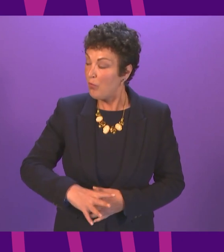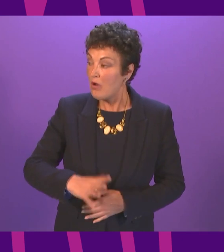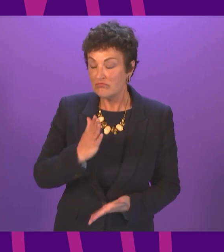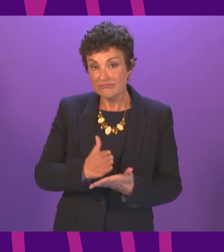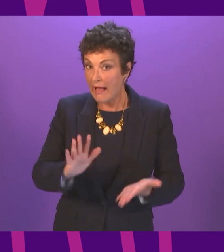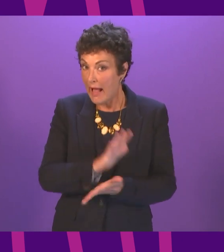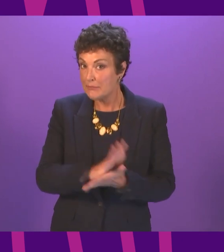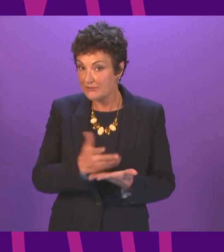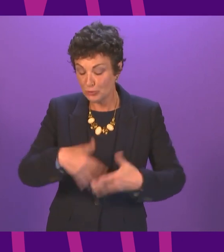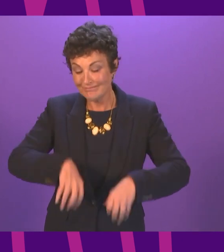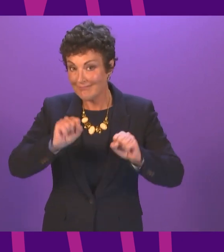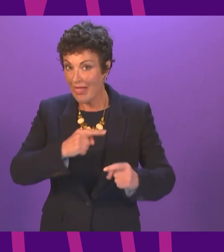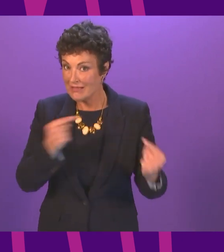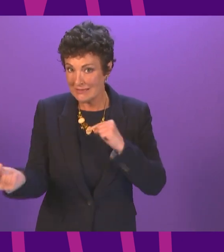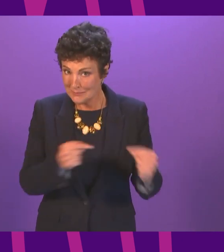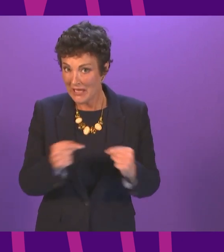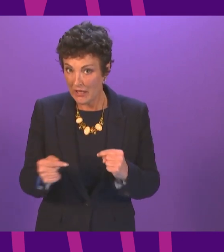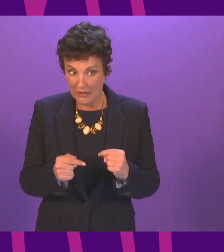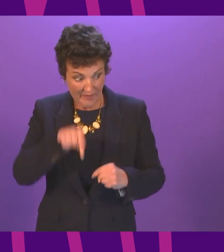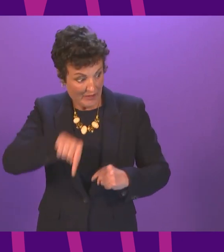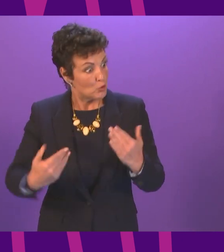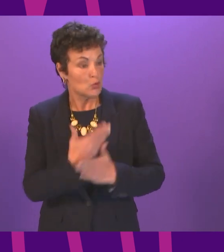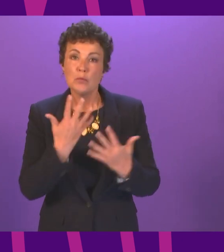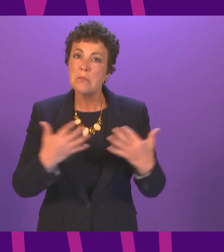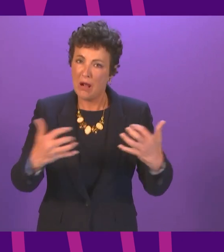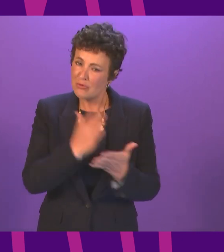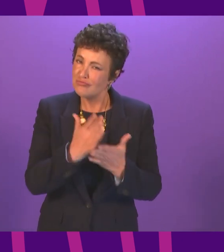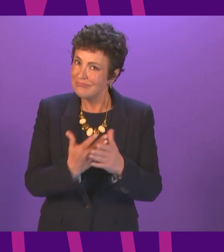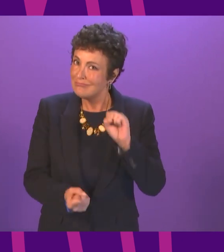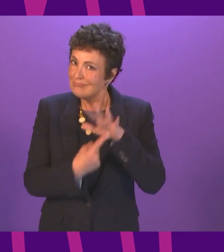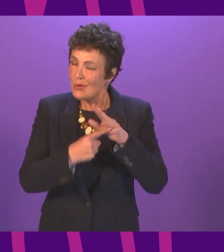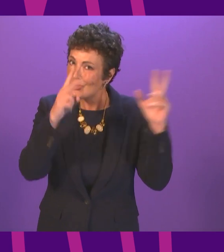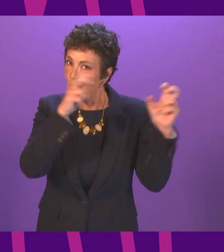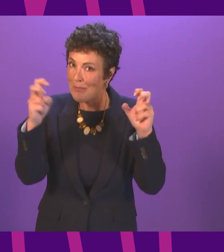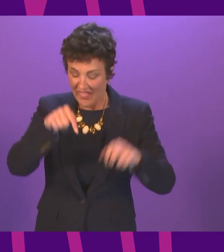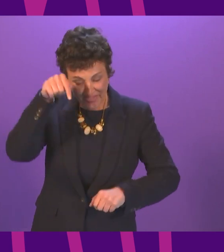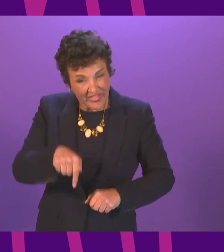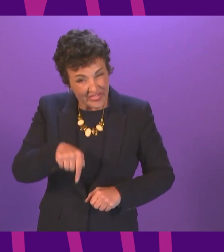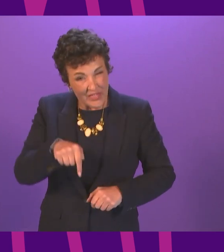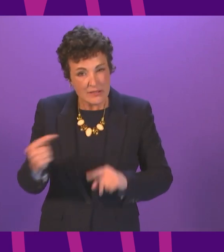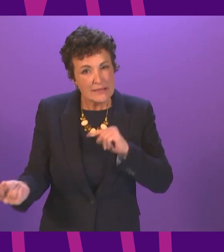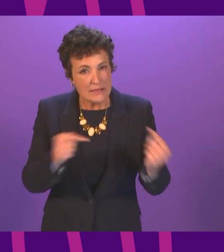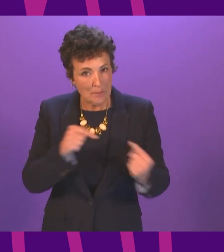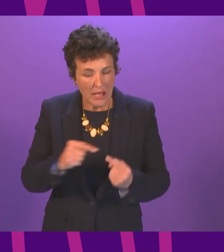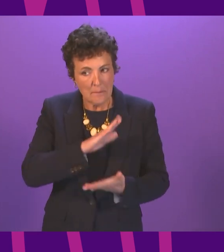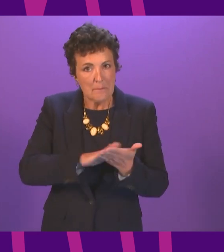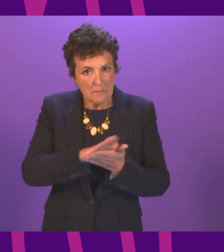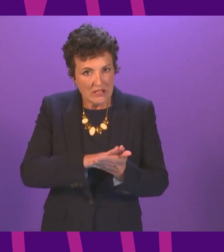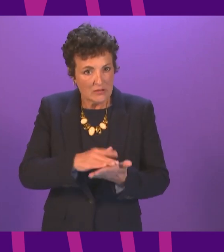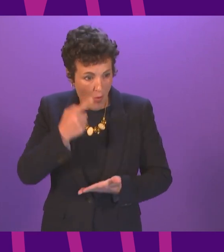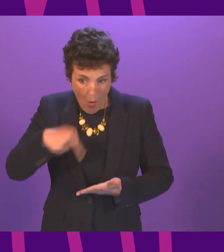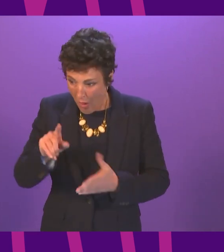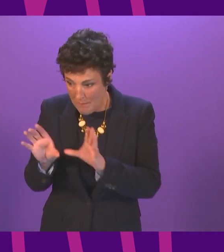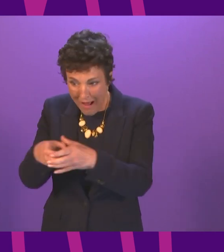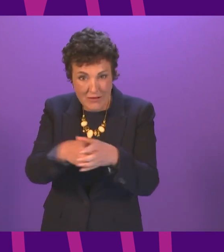this new Parliament on a topic of such importance to everyone in Scotland. Today's debate allows us to build on the strong commitments made by all